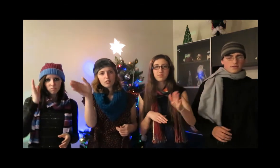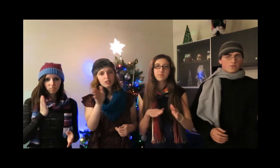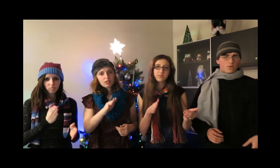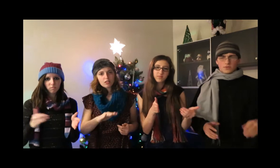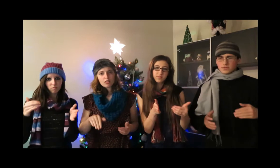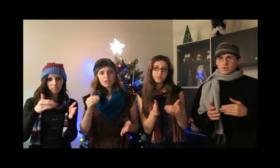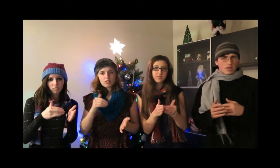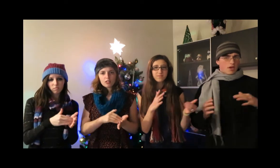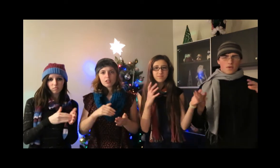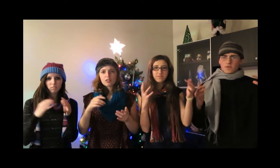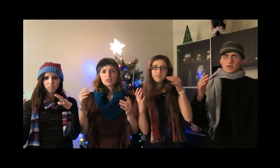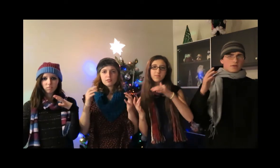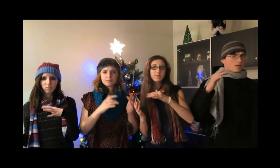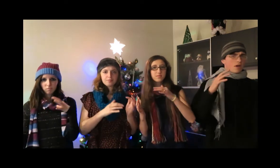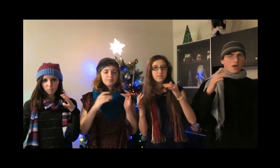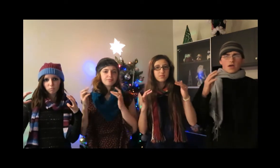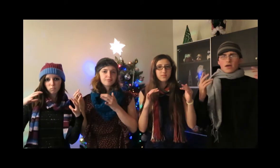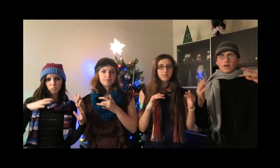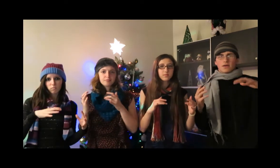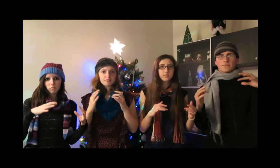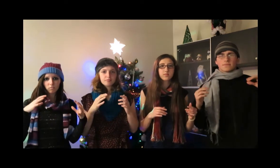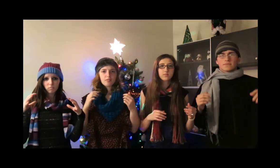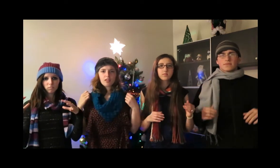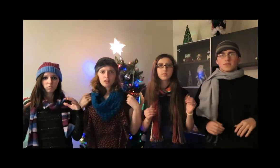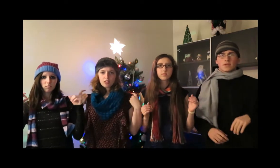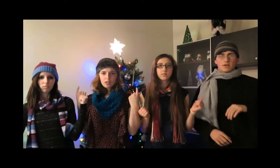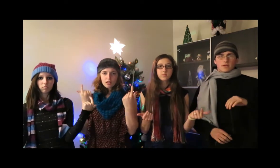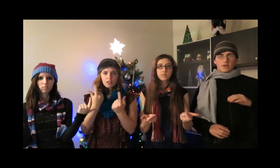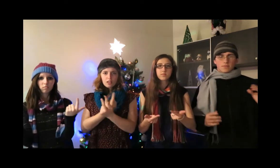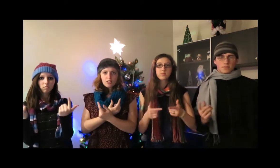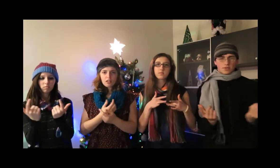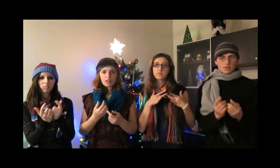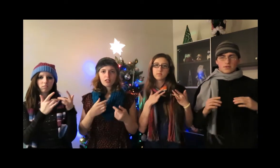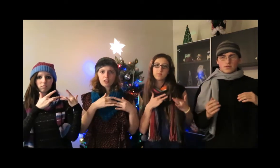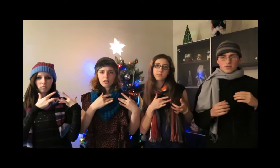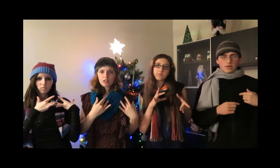ever find truth And time would never our